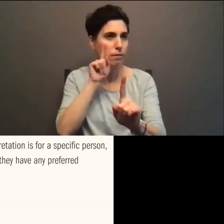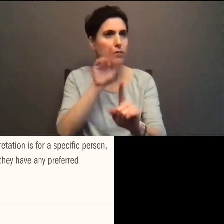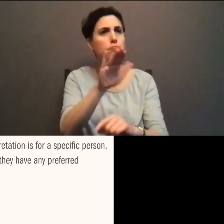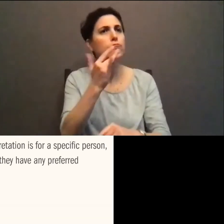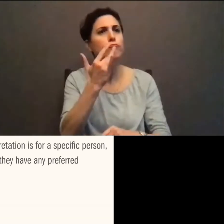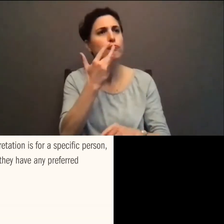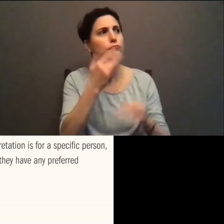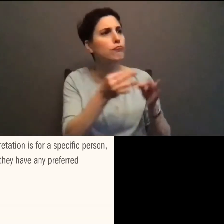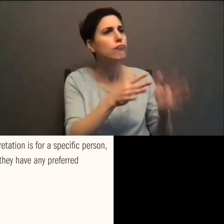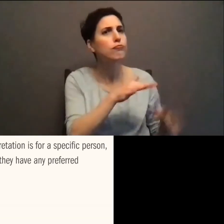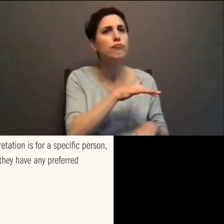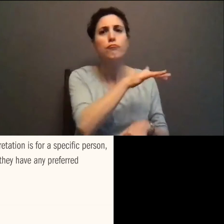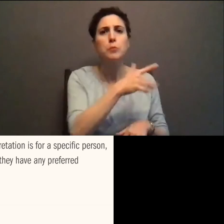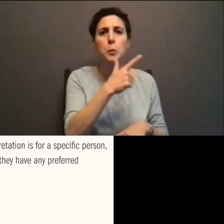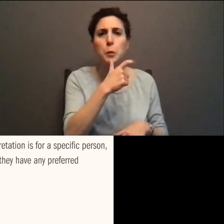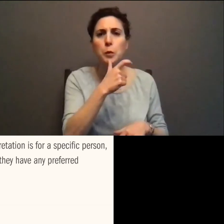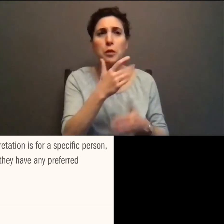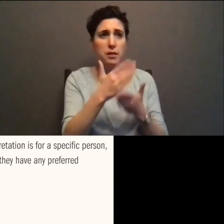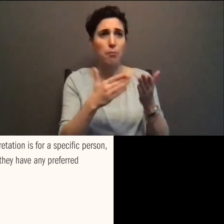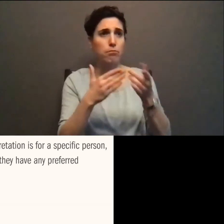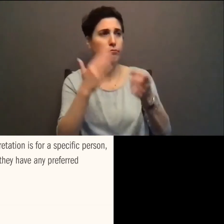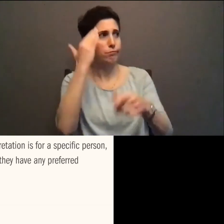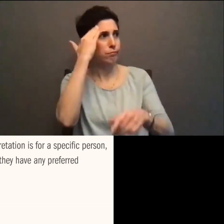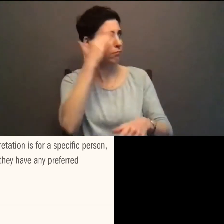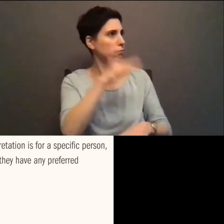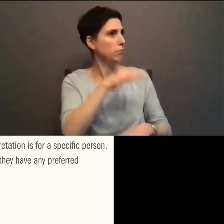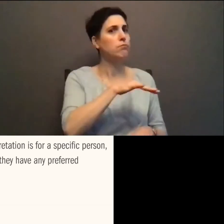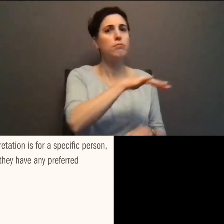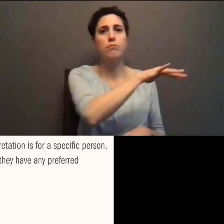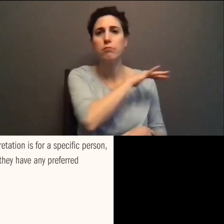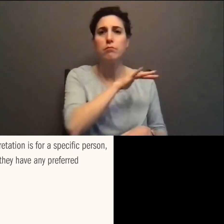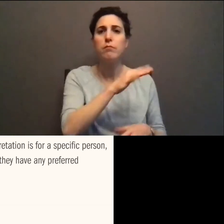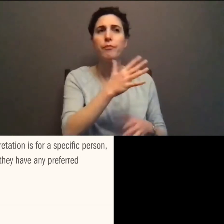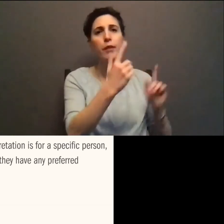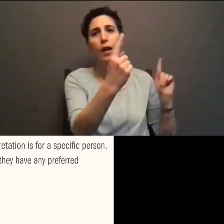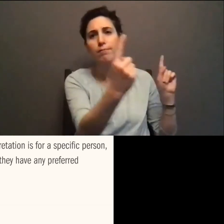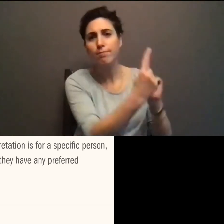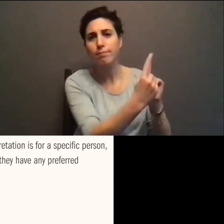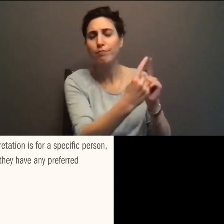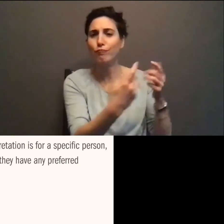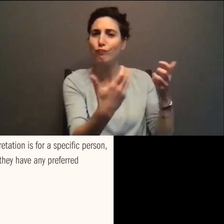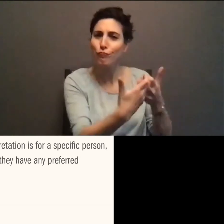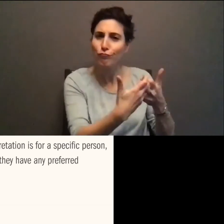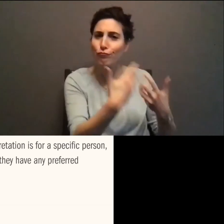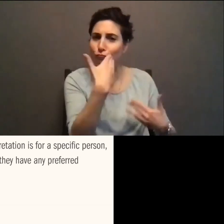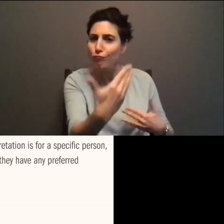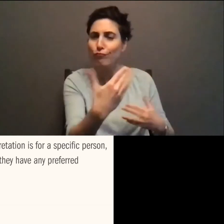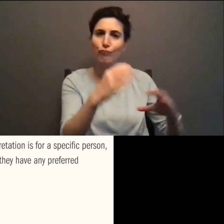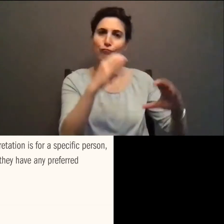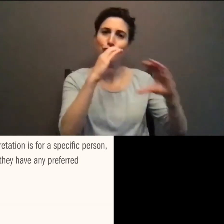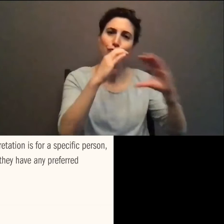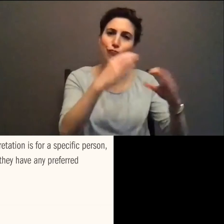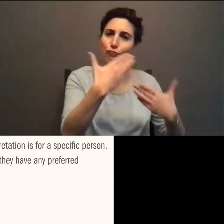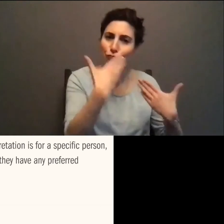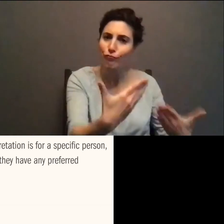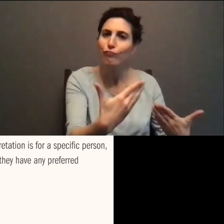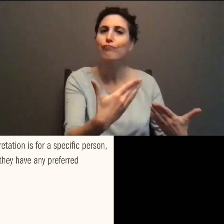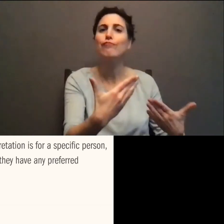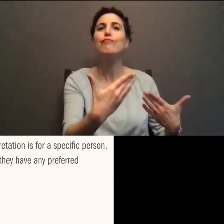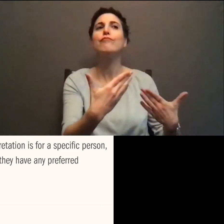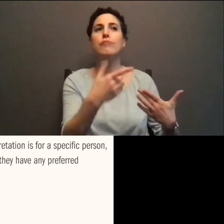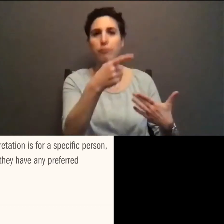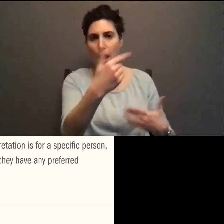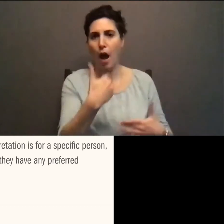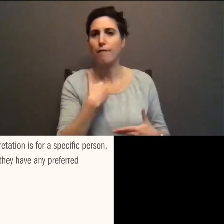it's familiar. You get a good relationship going. You understand each other better because you're communicating with each other. And that